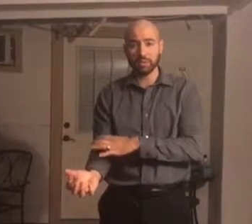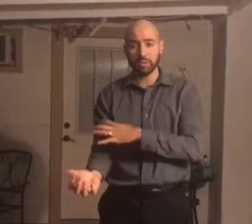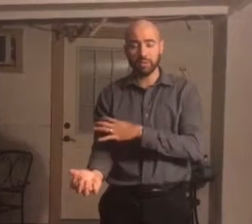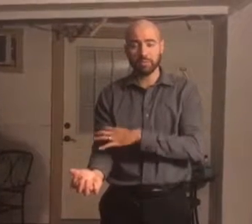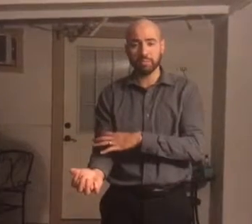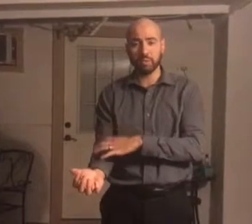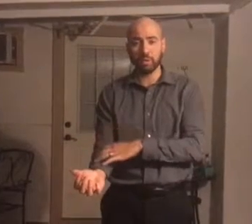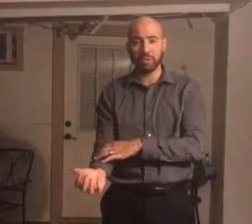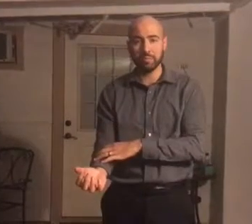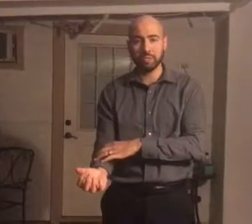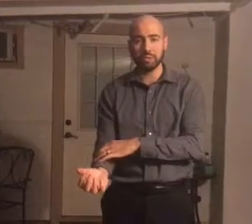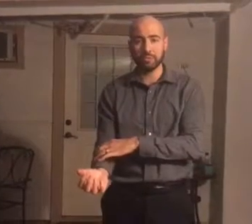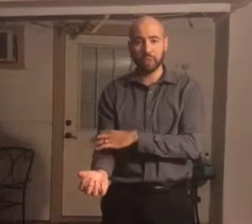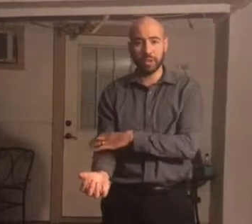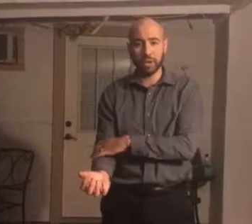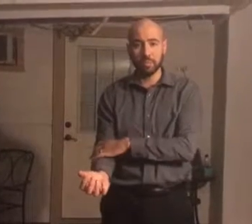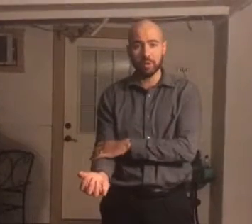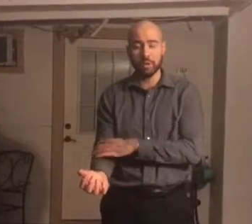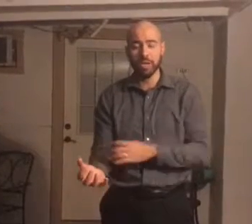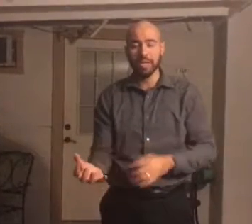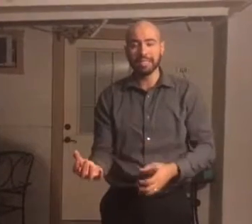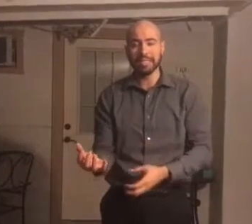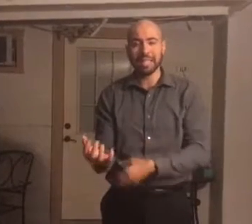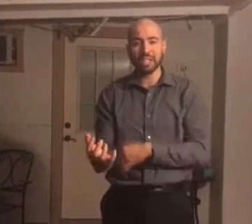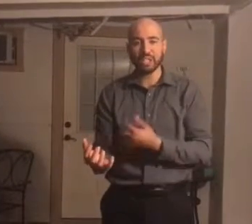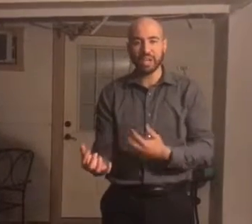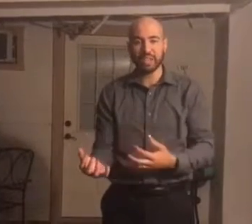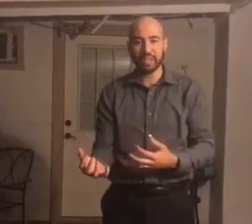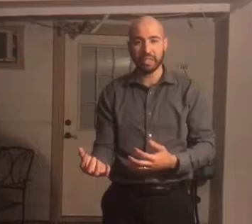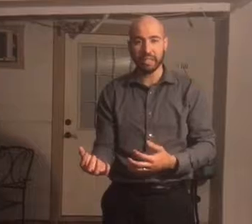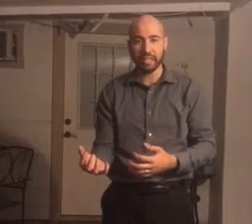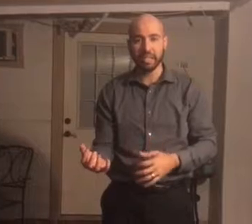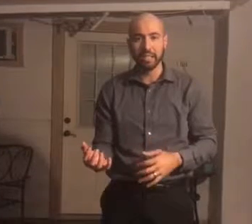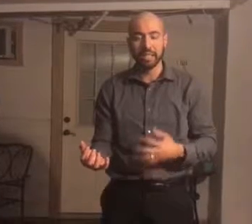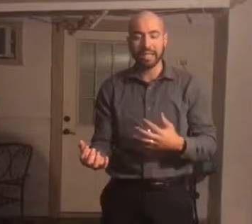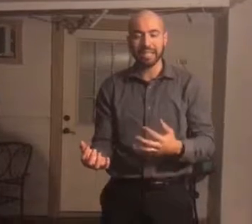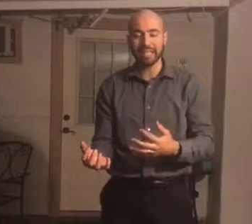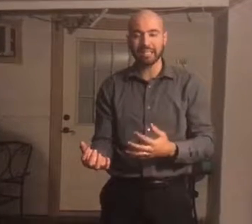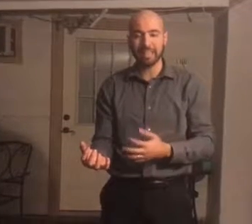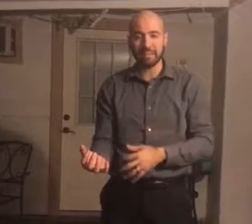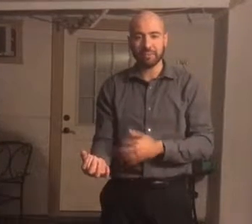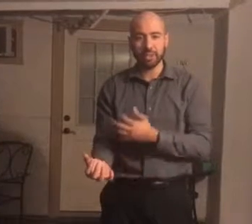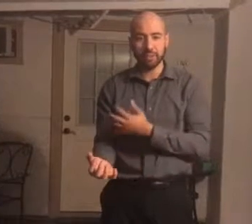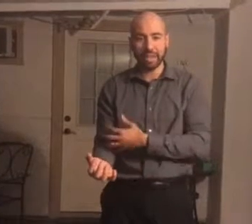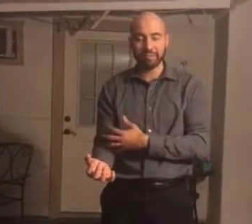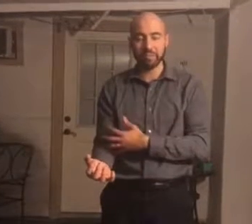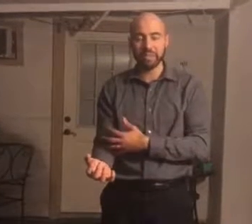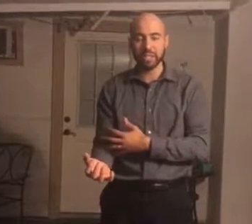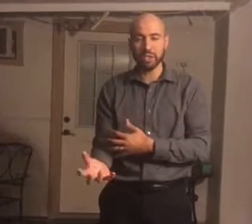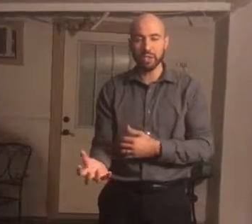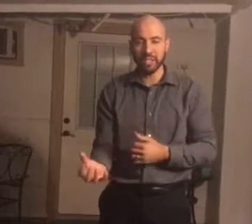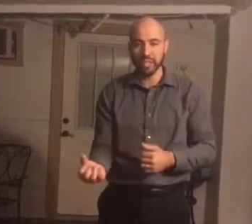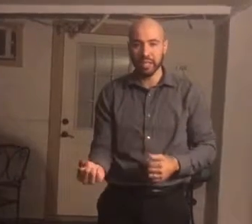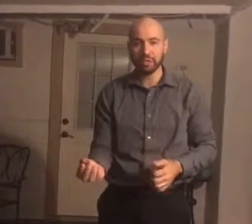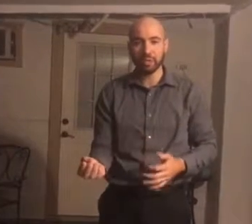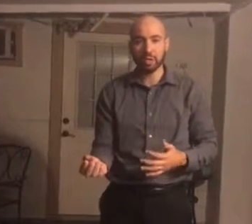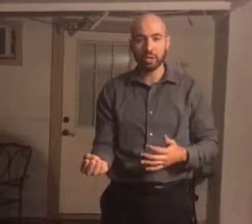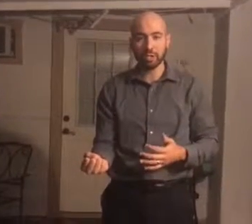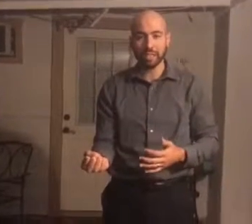so the supporting muscles for your elbow to get it strengthened again. Again this is after you came from an injury so you want to go nice